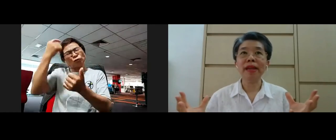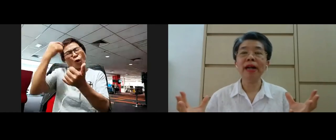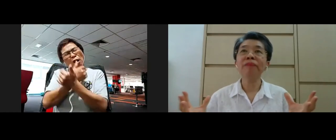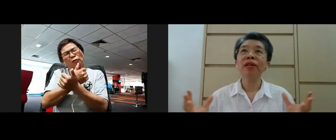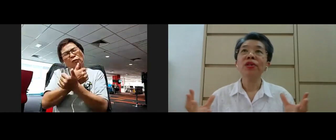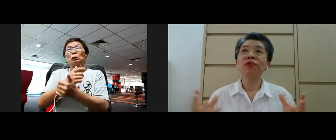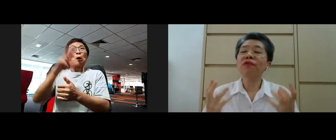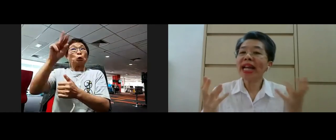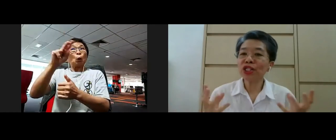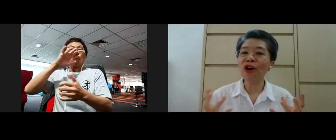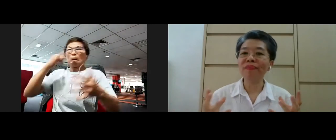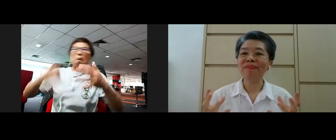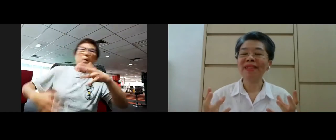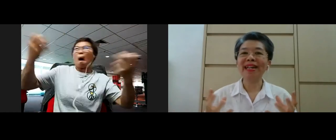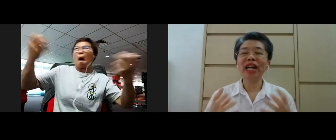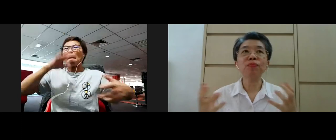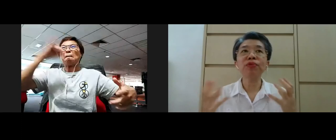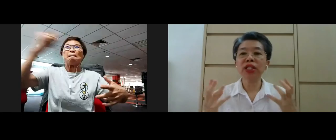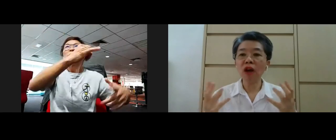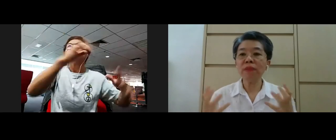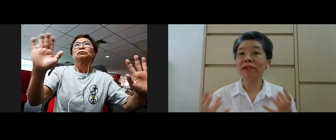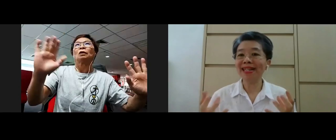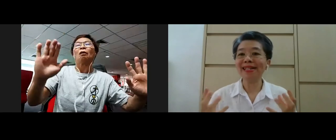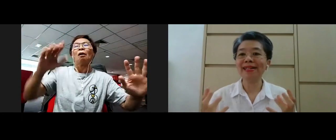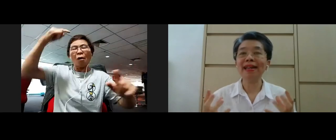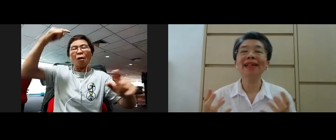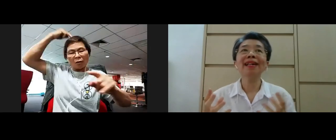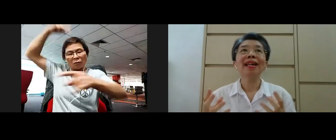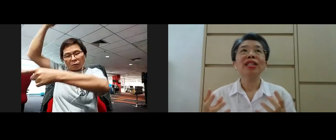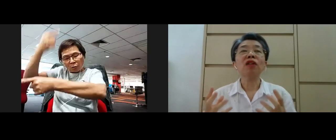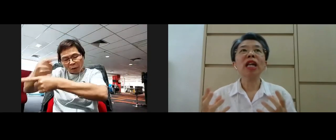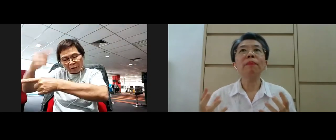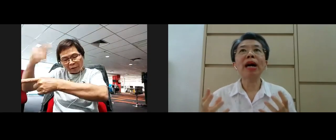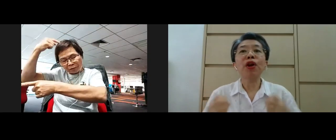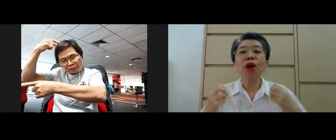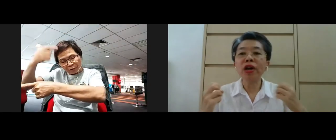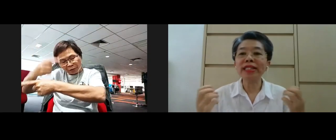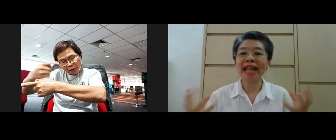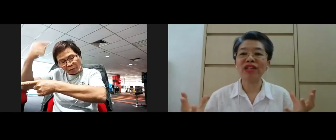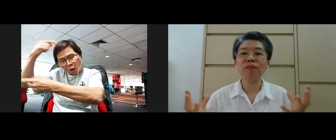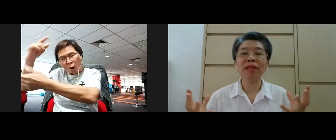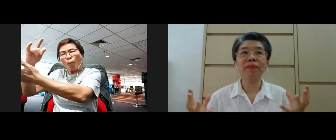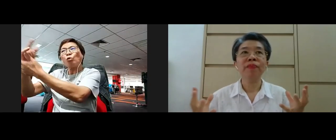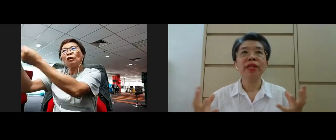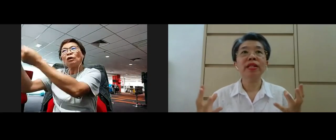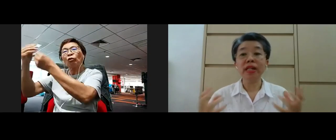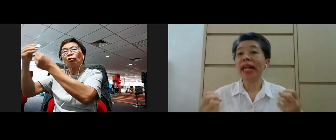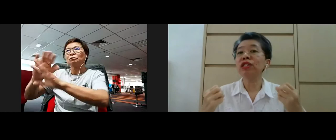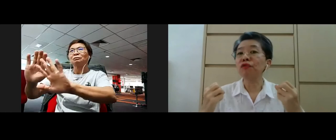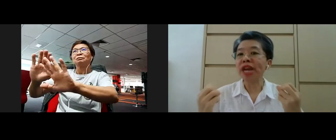so right thought actually Buddha talked about this talking about non detachment